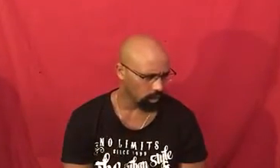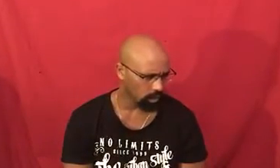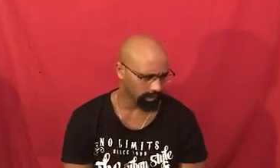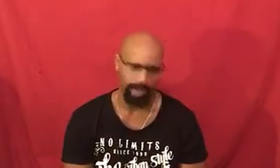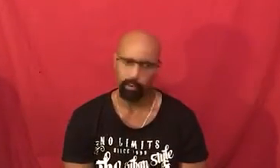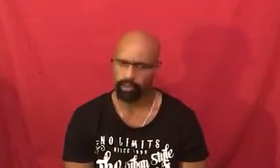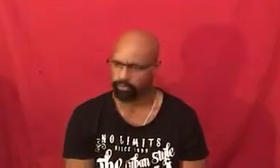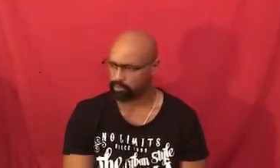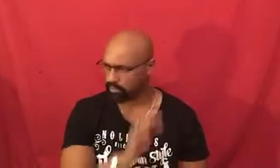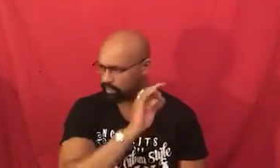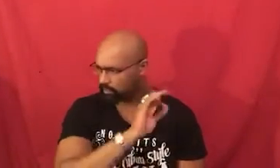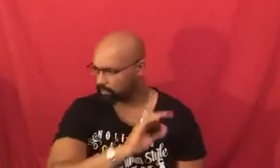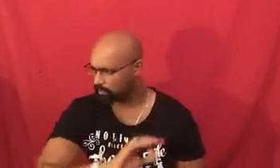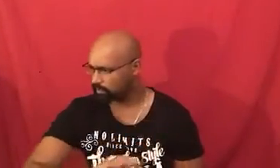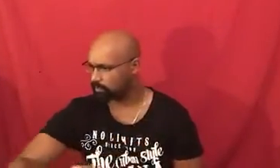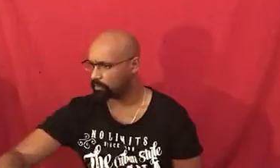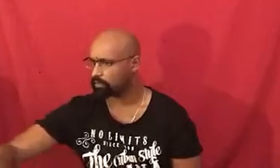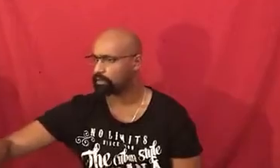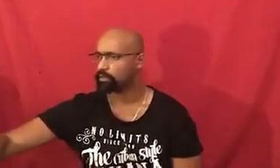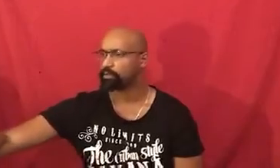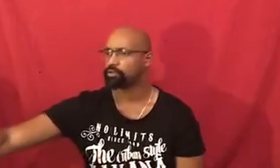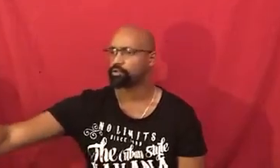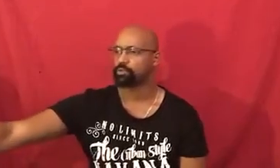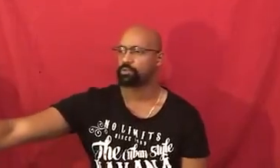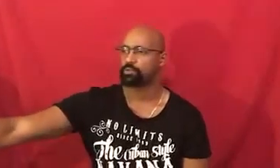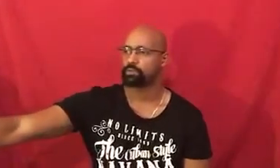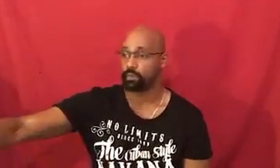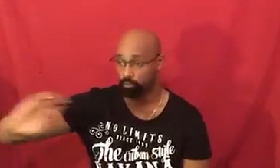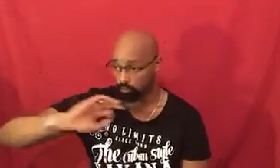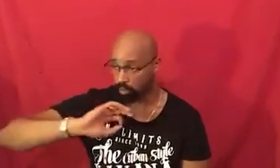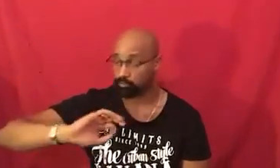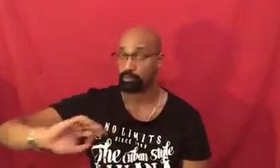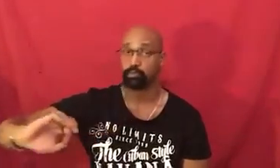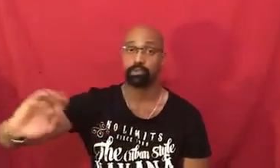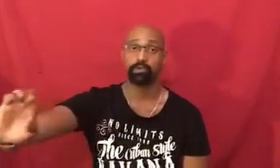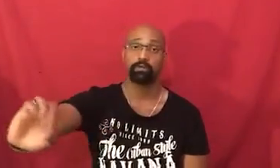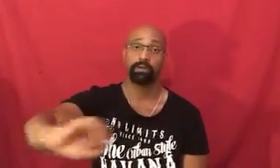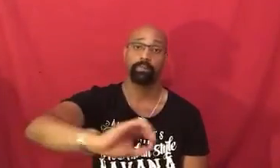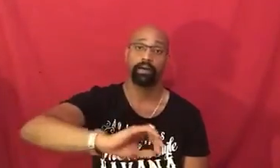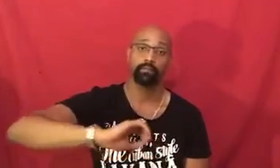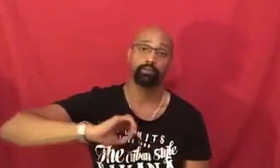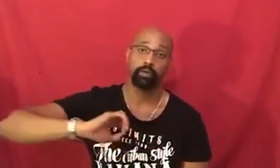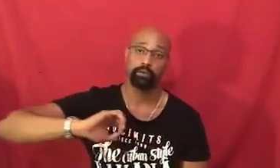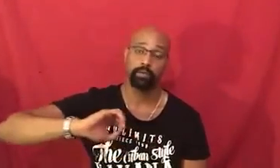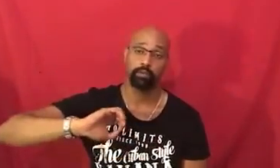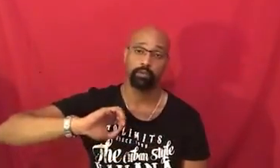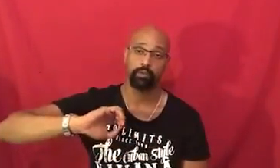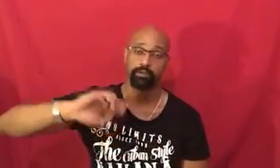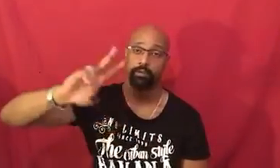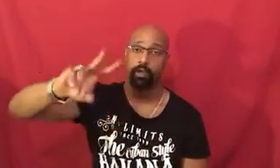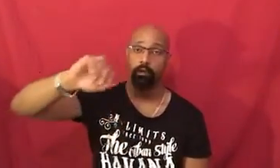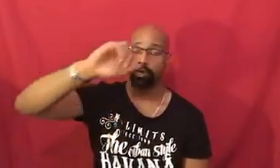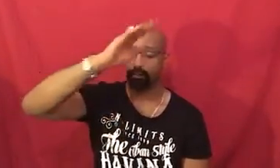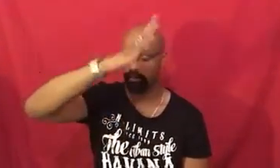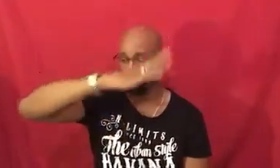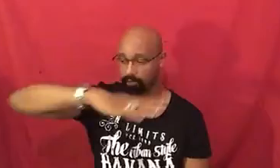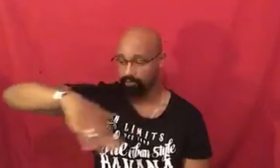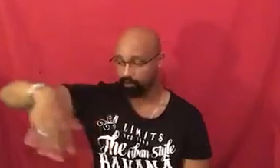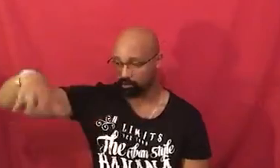gamma waves can and often do solve that binding problem much quicker so what happens in meditation